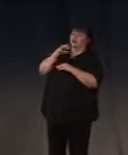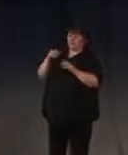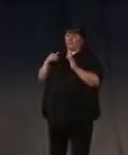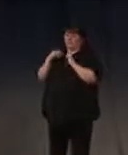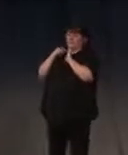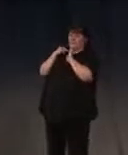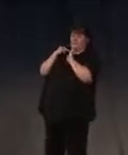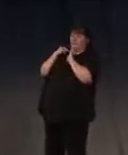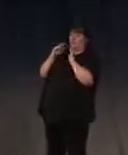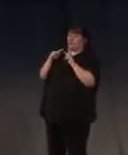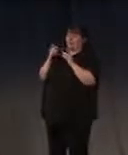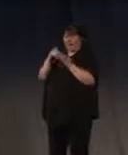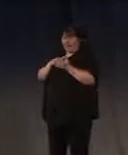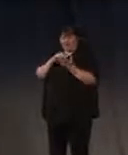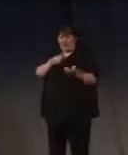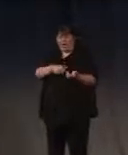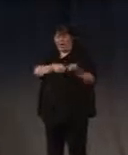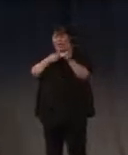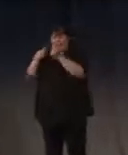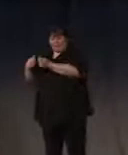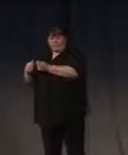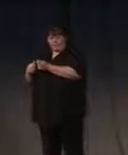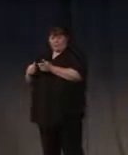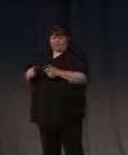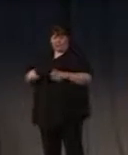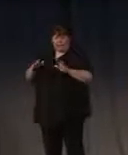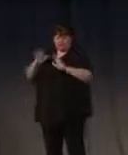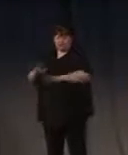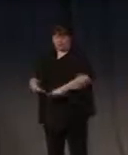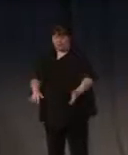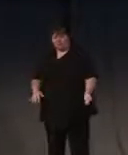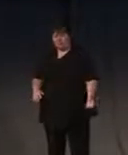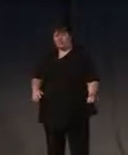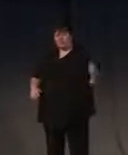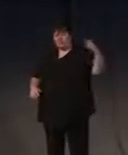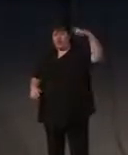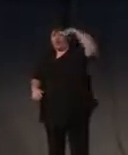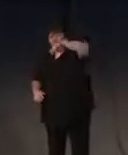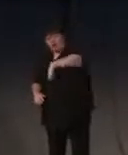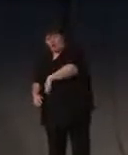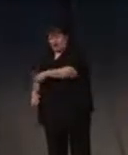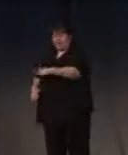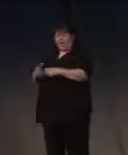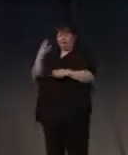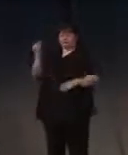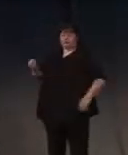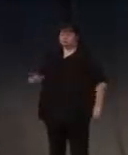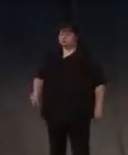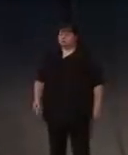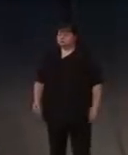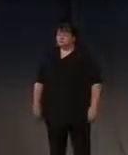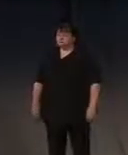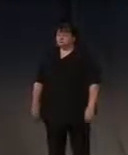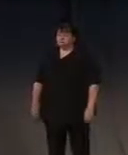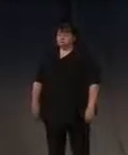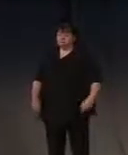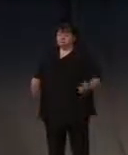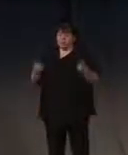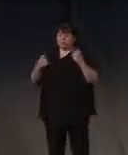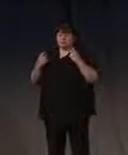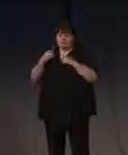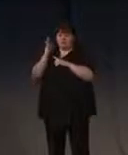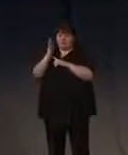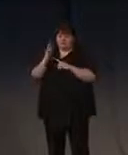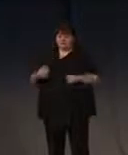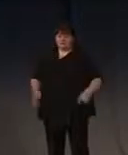little bit. And then people, again, have to help you, you know, by depressing elsewhere so you can roll yourself out. Questions? We have five